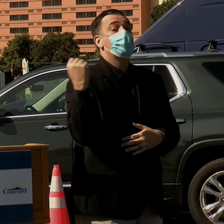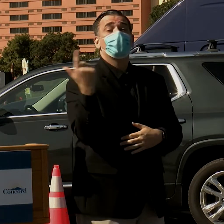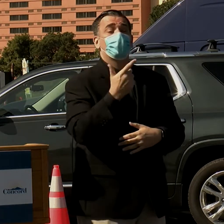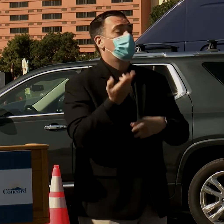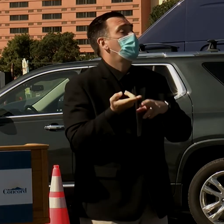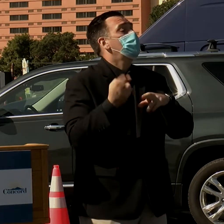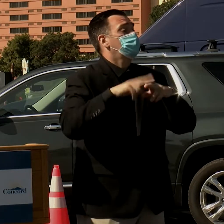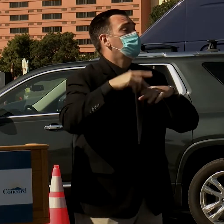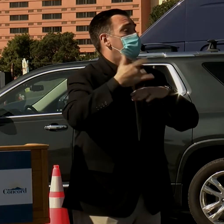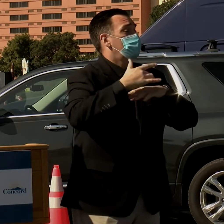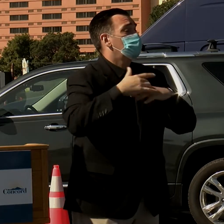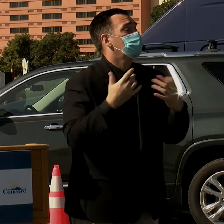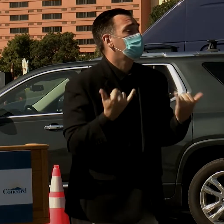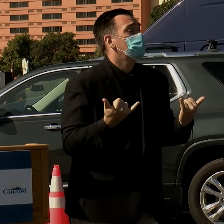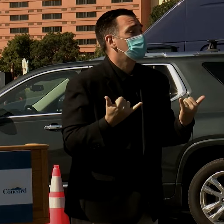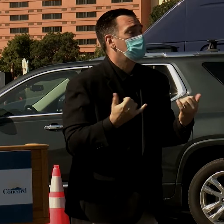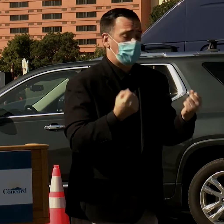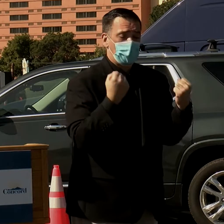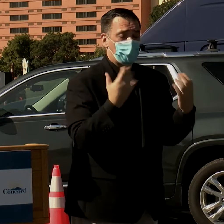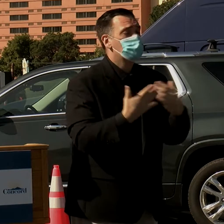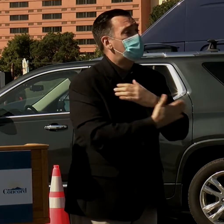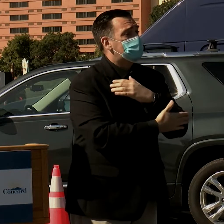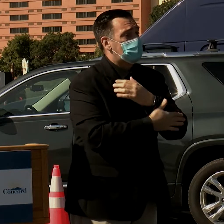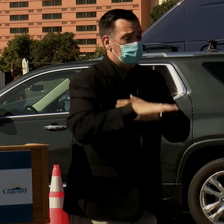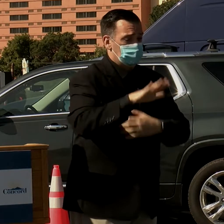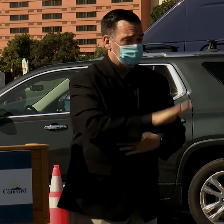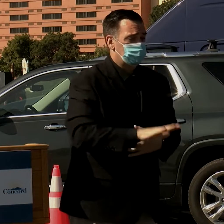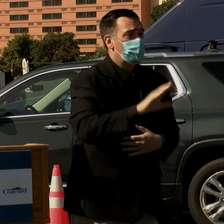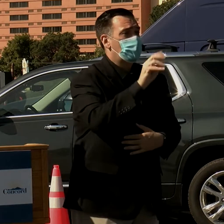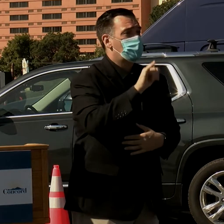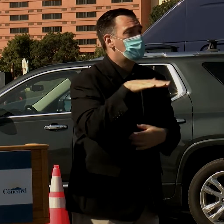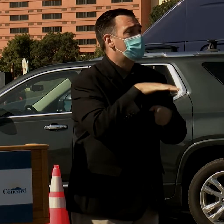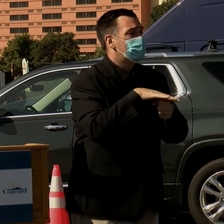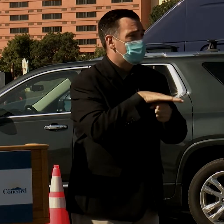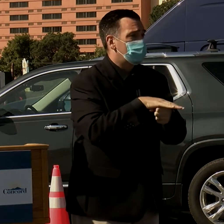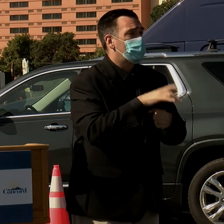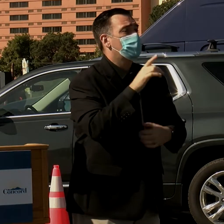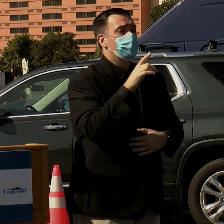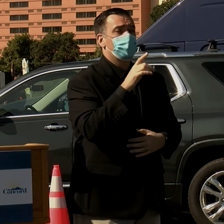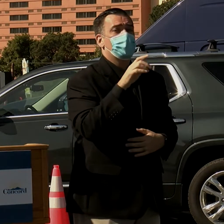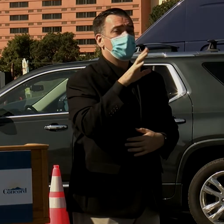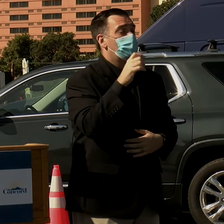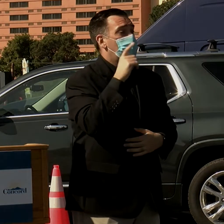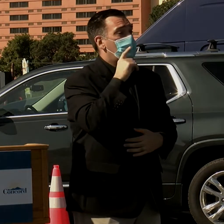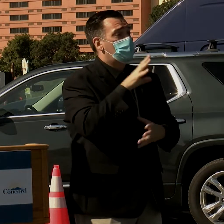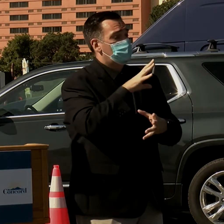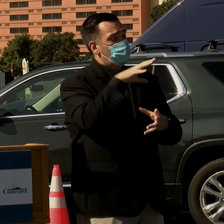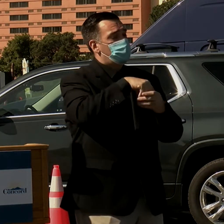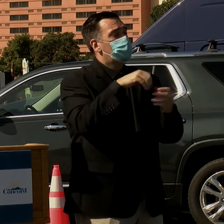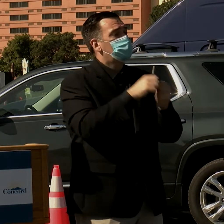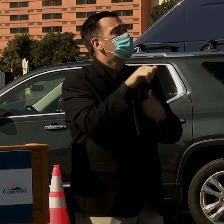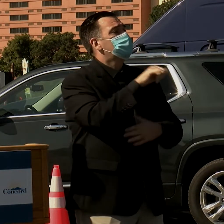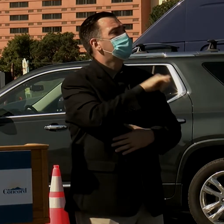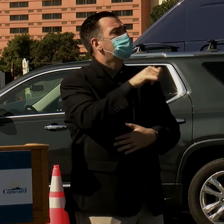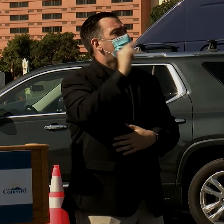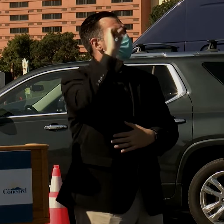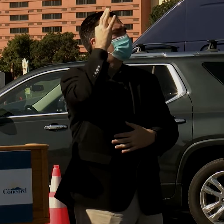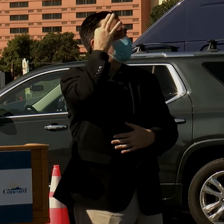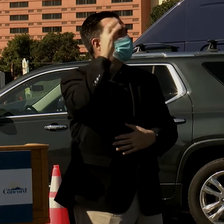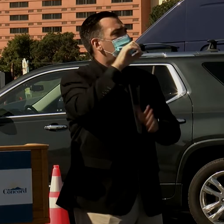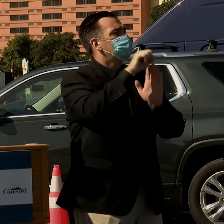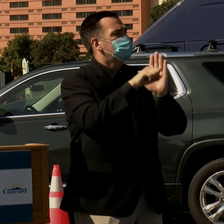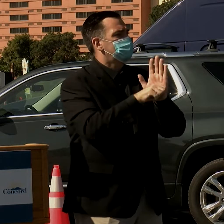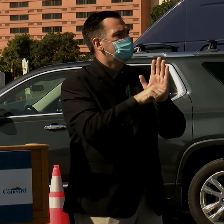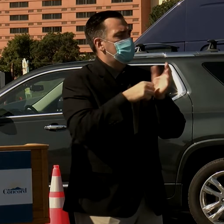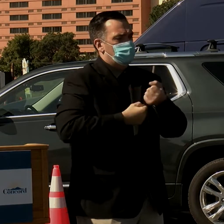the vaccine availability. Many of the counties, our neighboring counties are tapping into the same federal and state